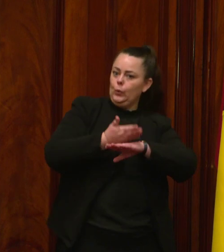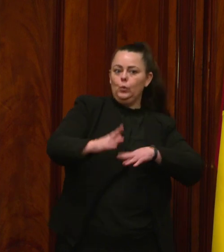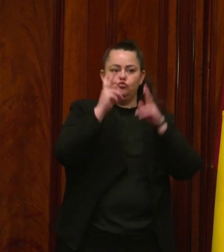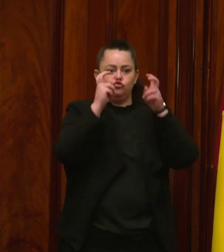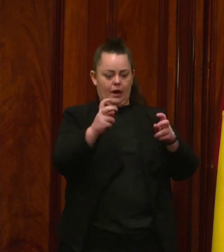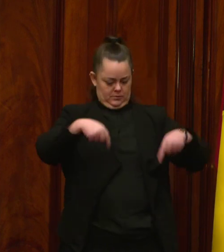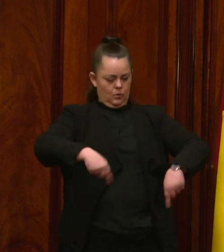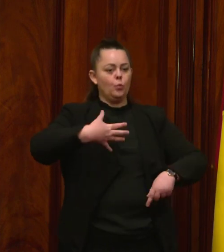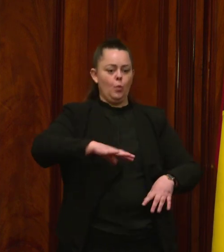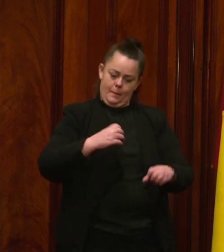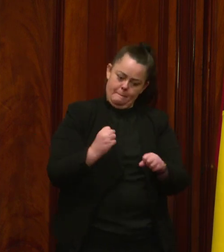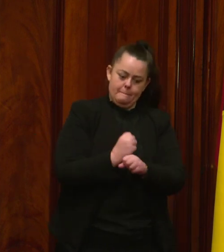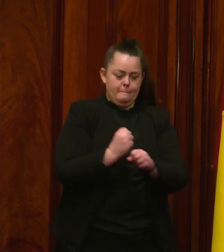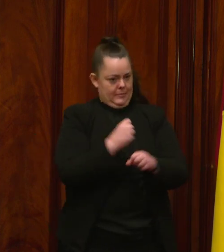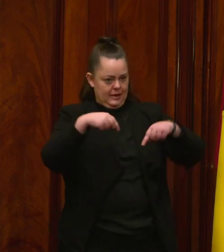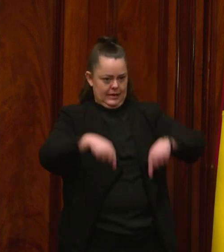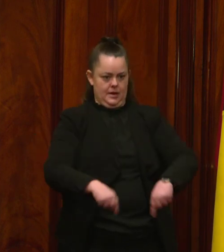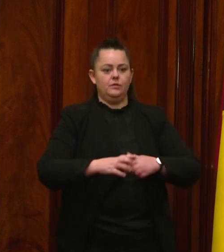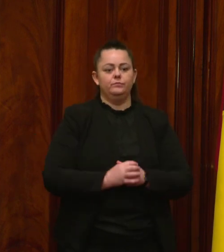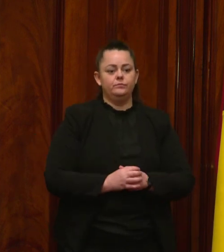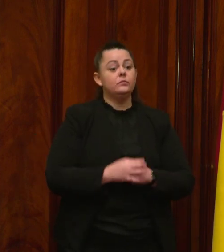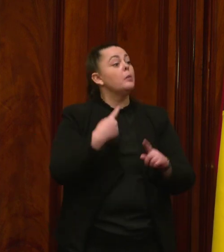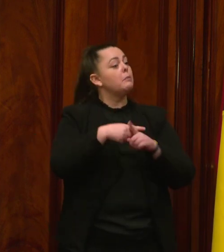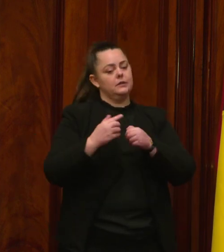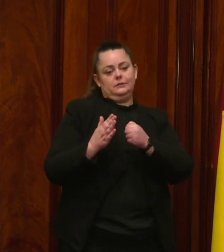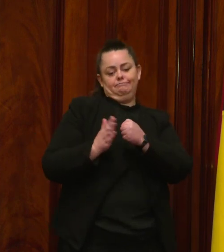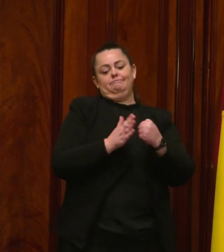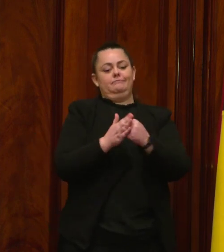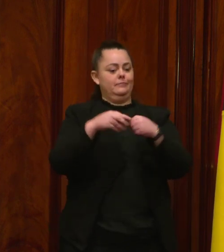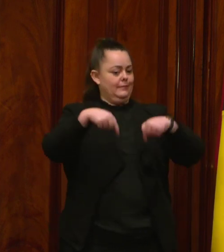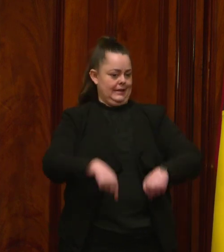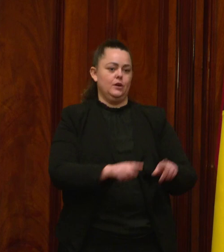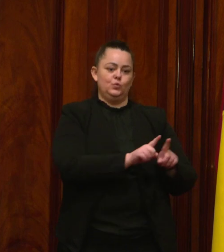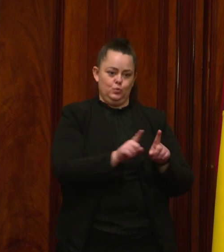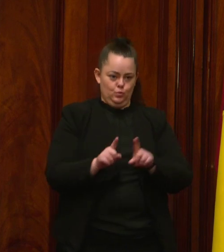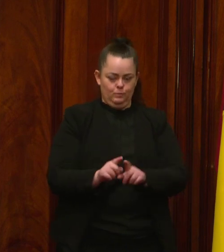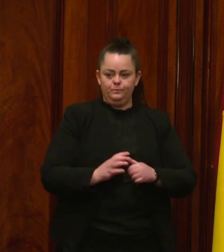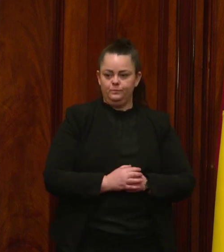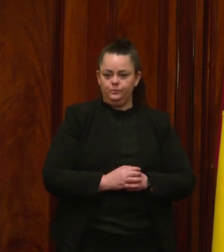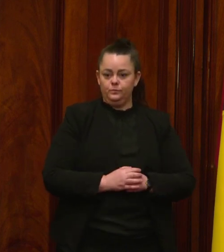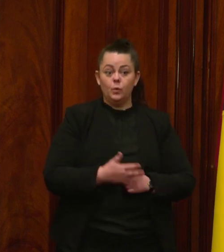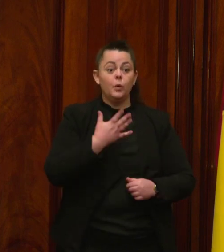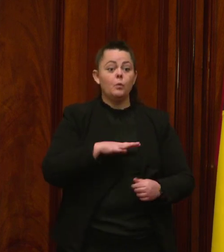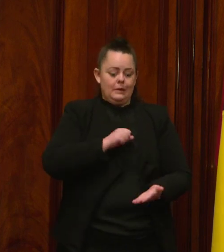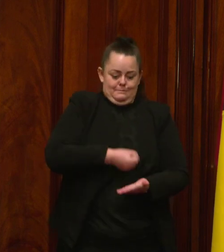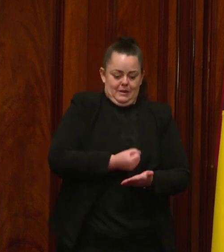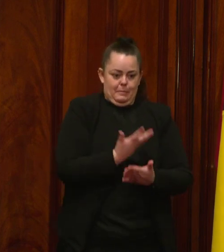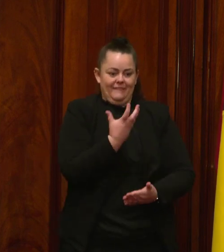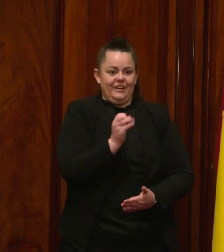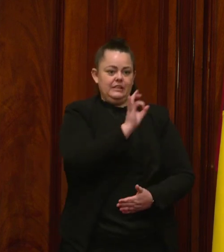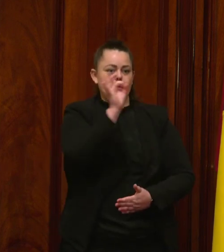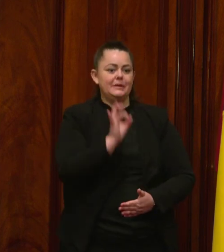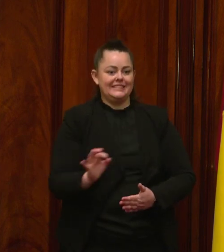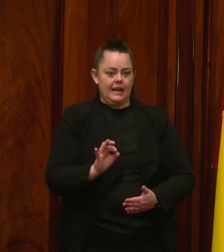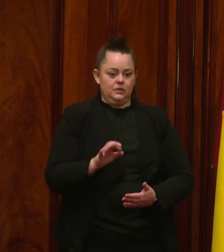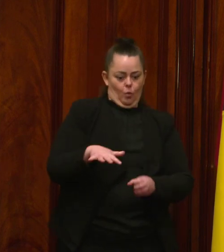terms of ongoing maintenance. Additionally, it will set a target of 50% minimum local content for future rolling